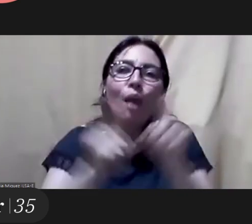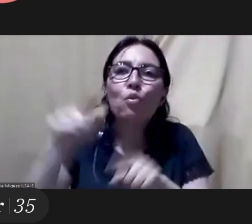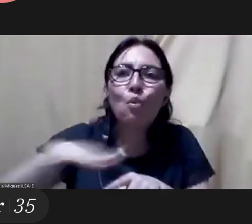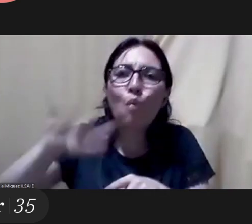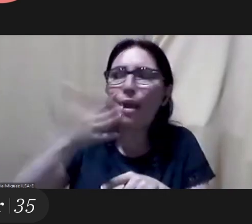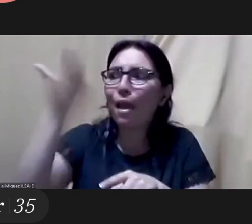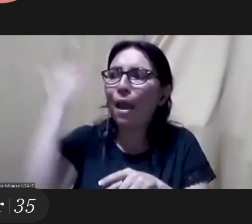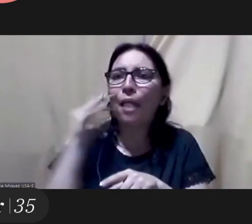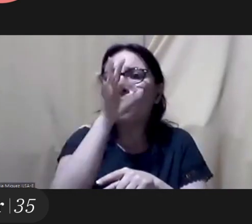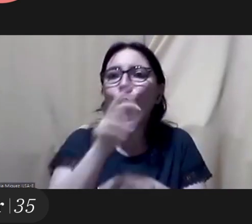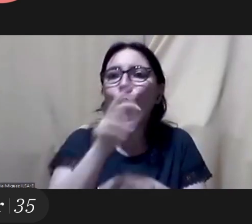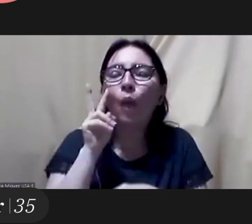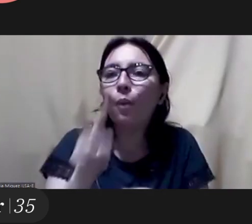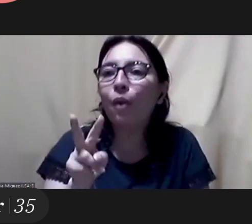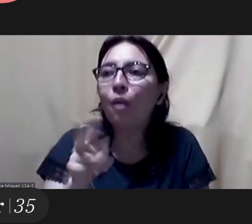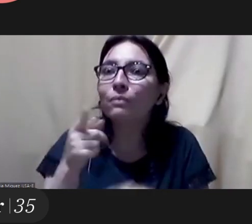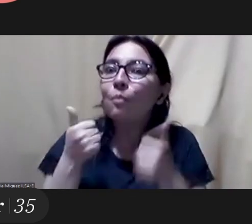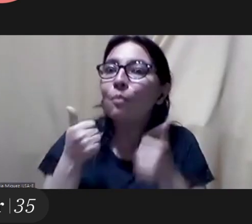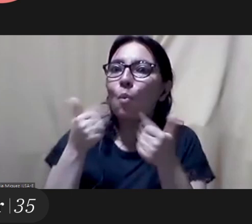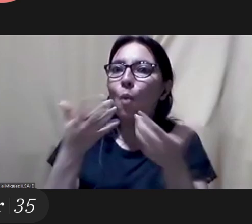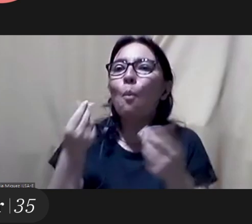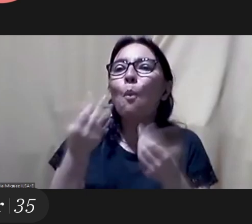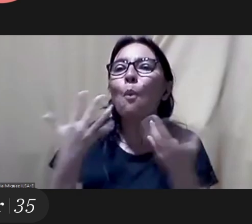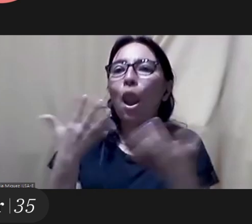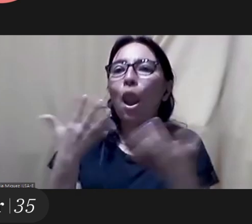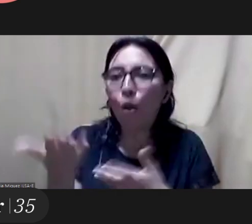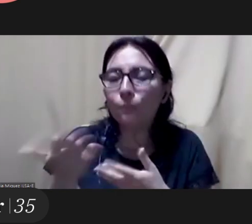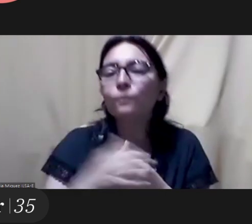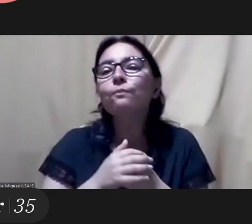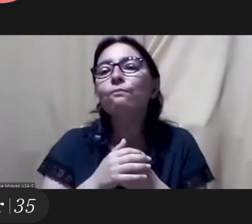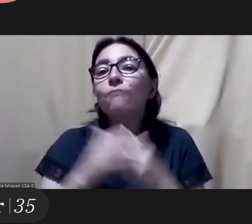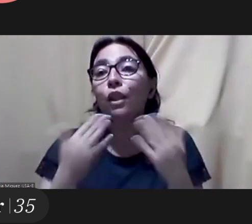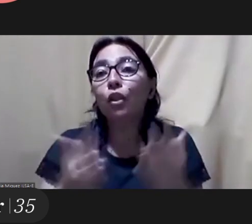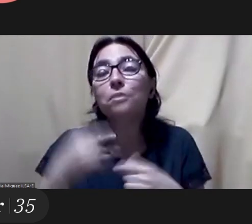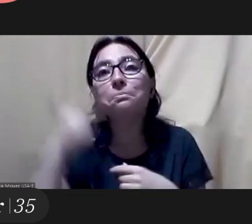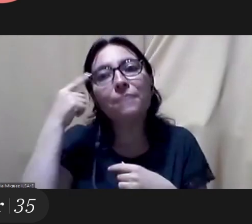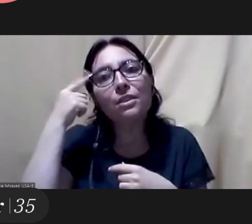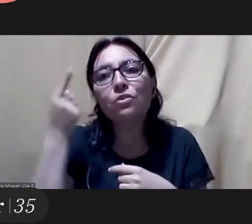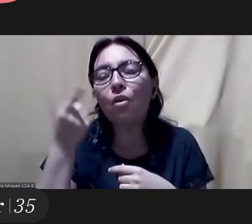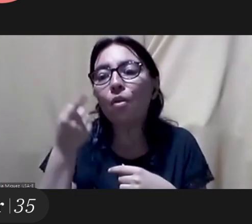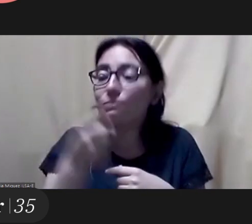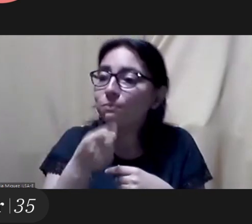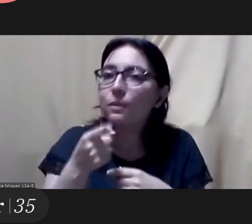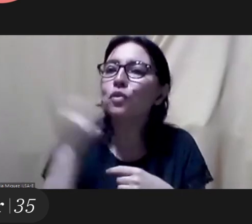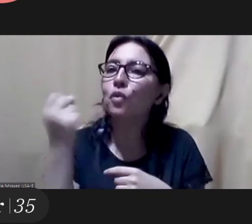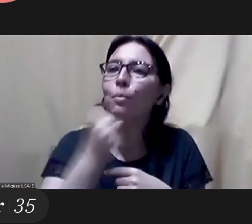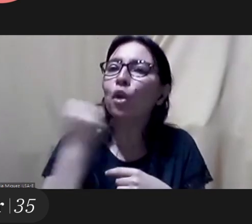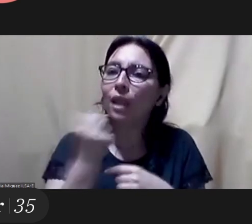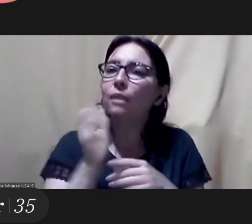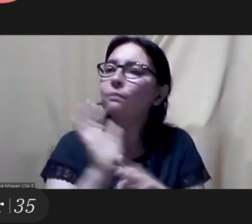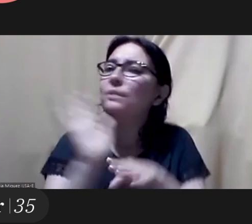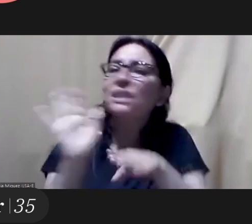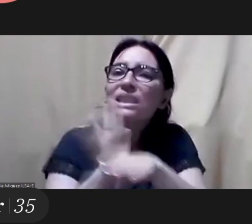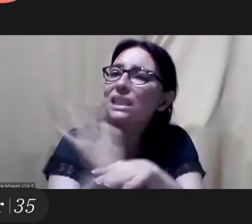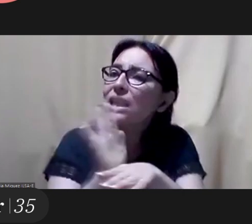for that difference, for those nuances. So it is important to make a lot of